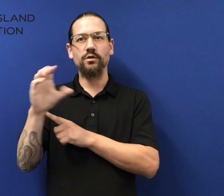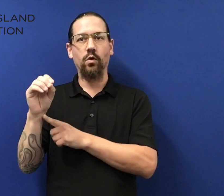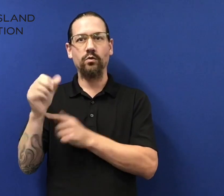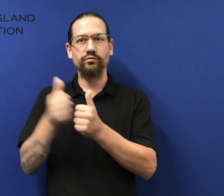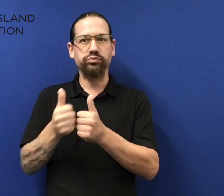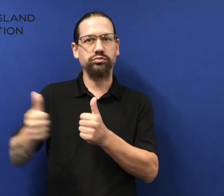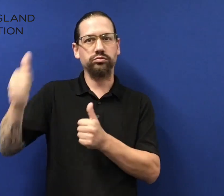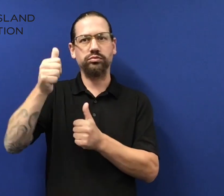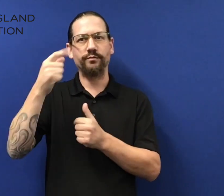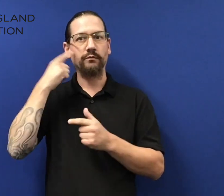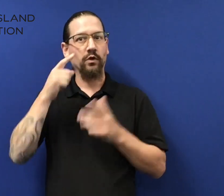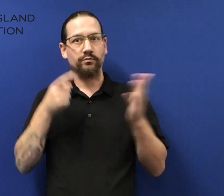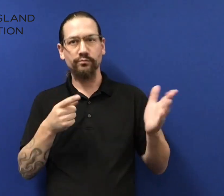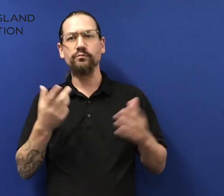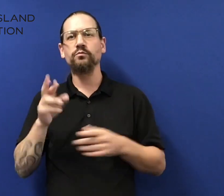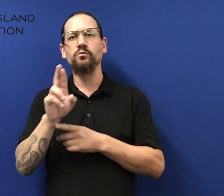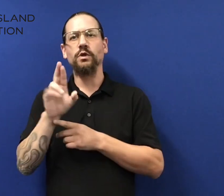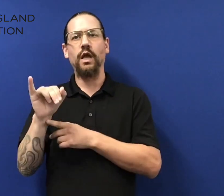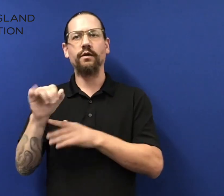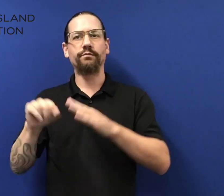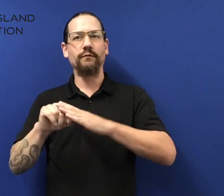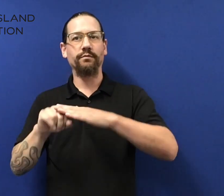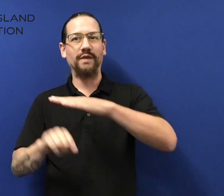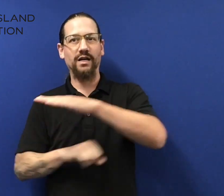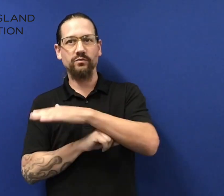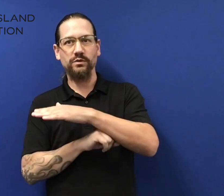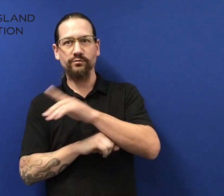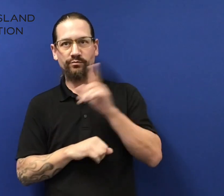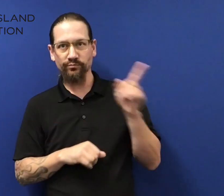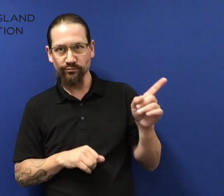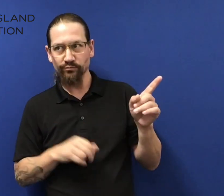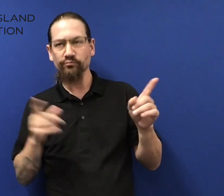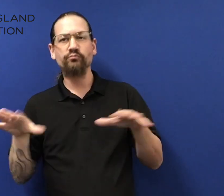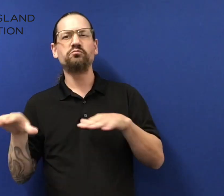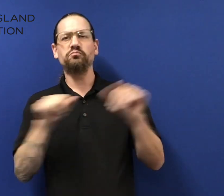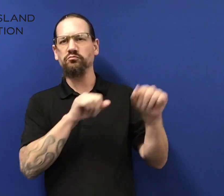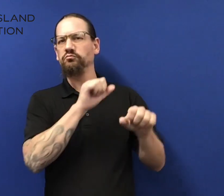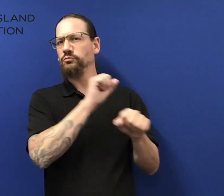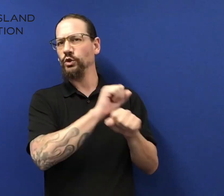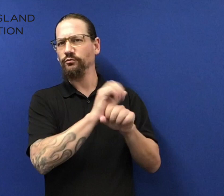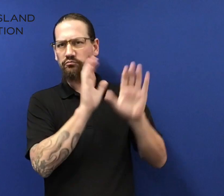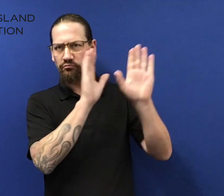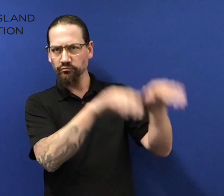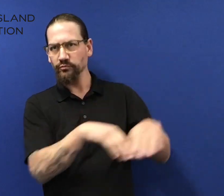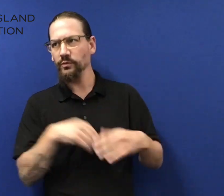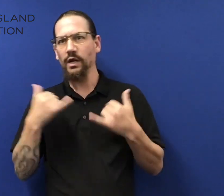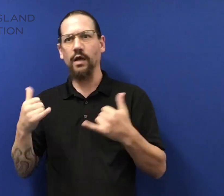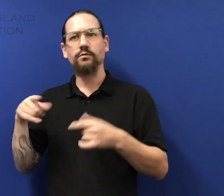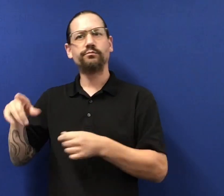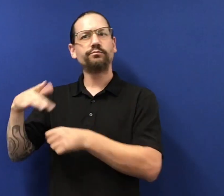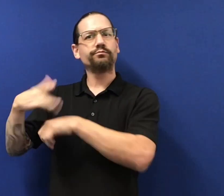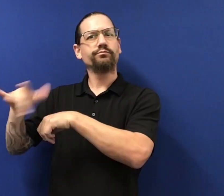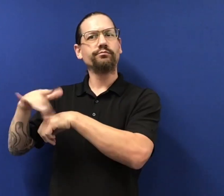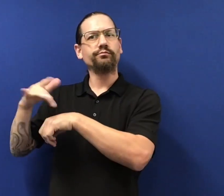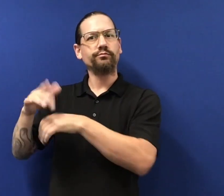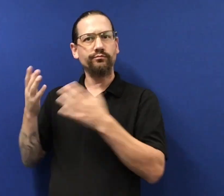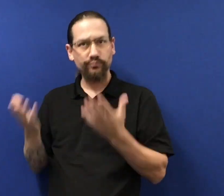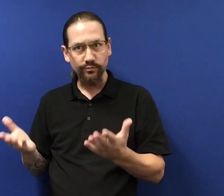resigned to take over a new position as chief executive officer with the Rhode Island Foundation. Now that